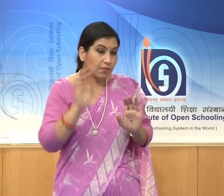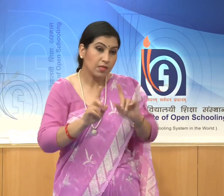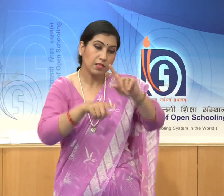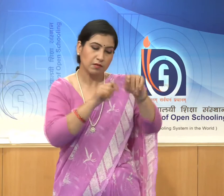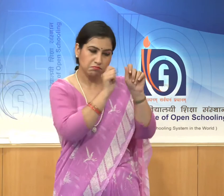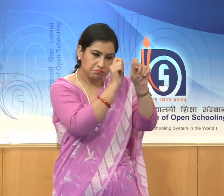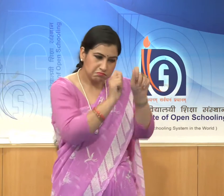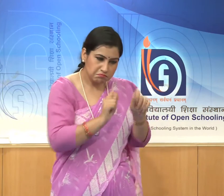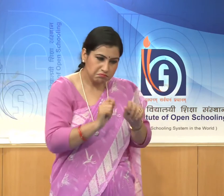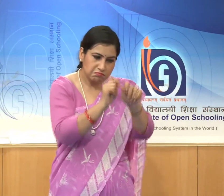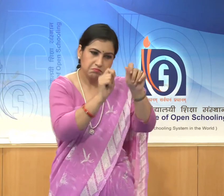natural world.